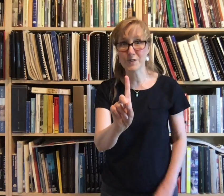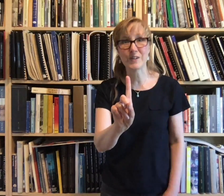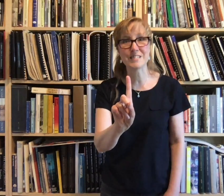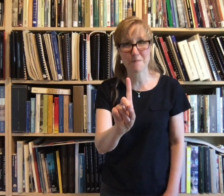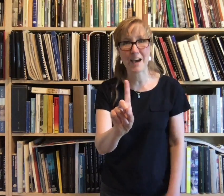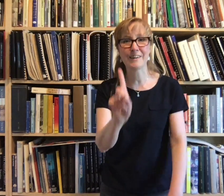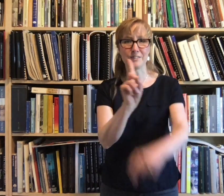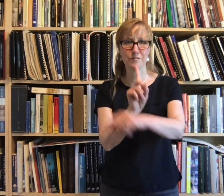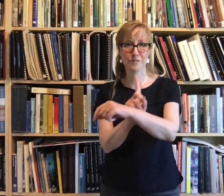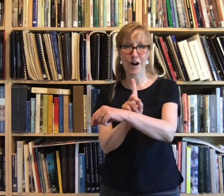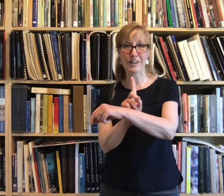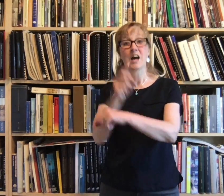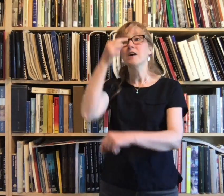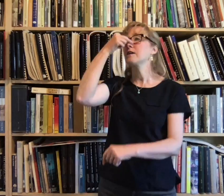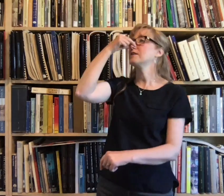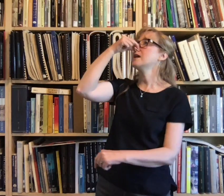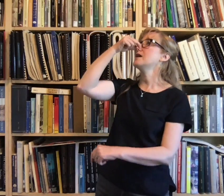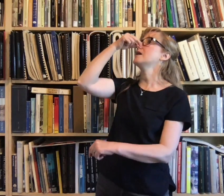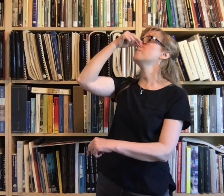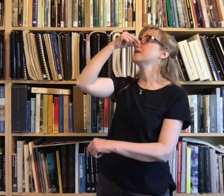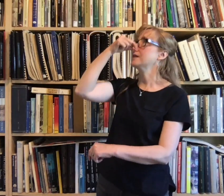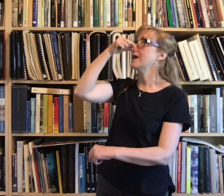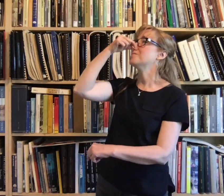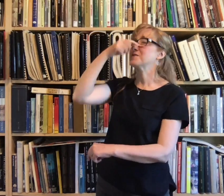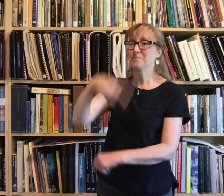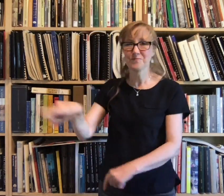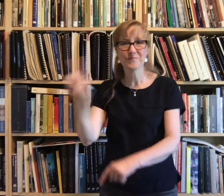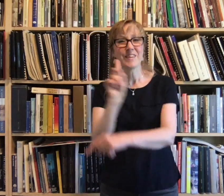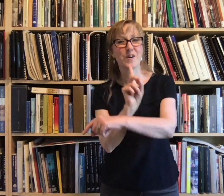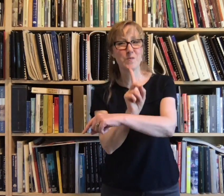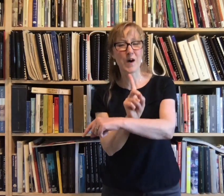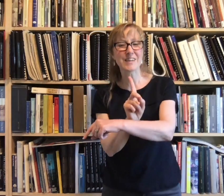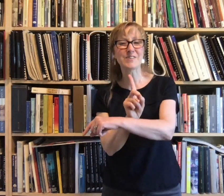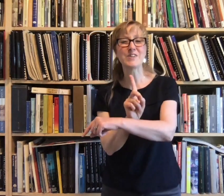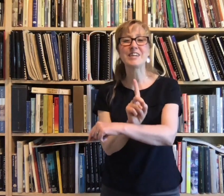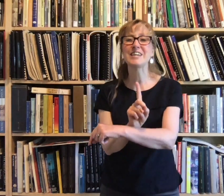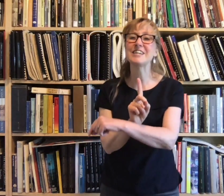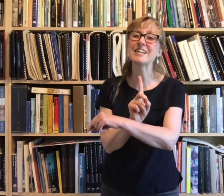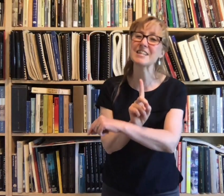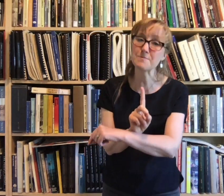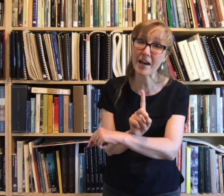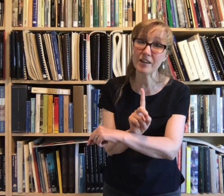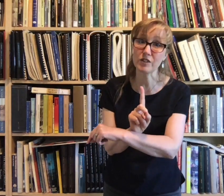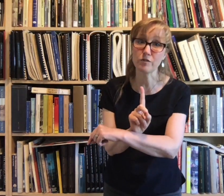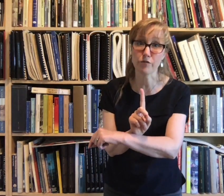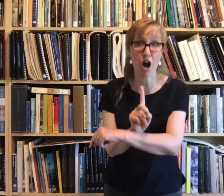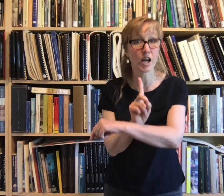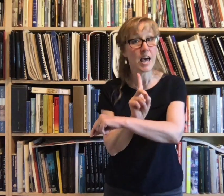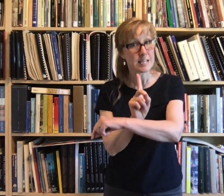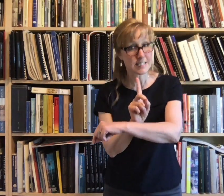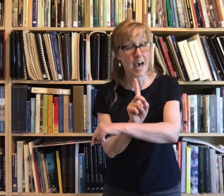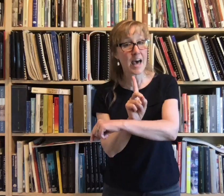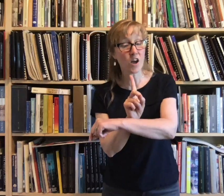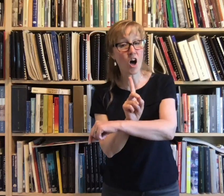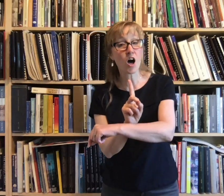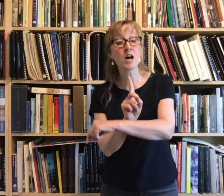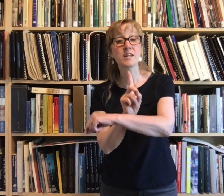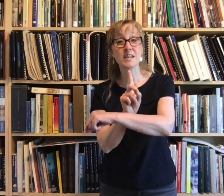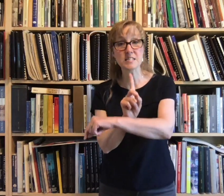green speckled frog. Clomp, clomp. One green and speckled frog sat on a